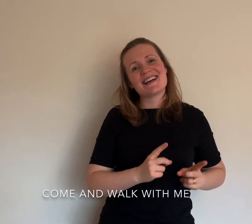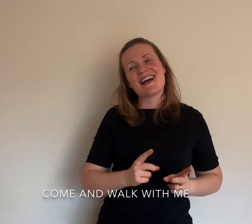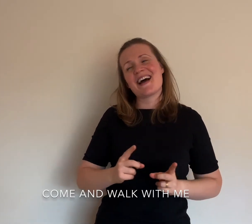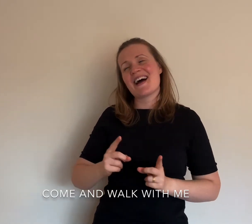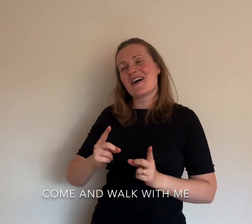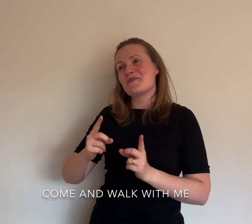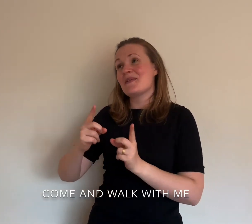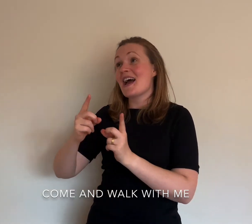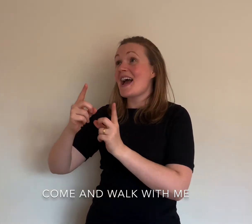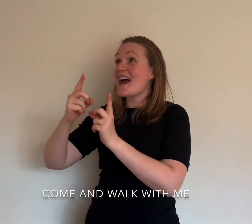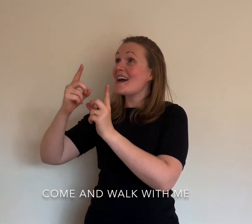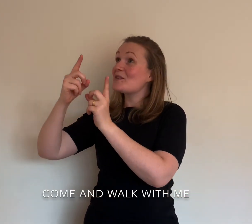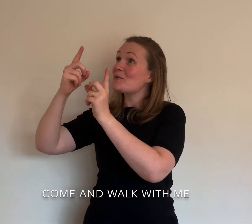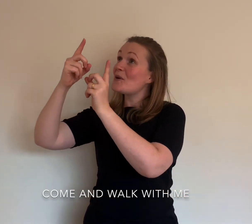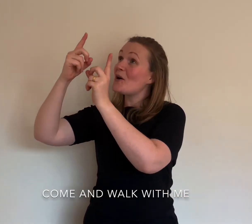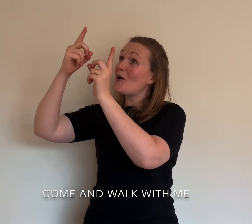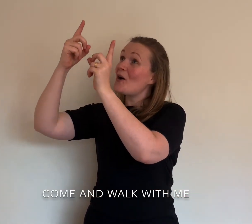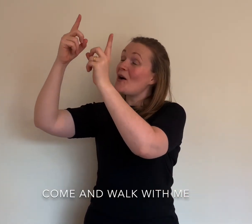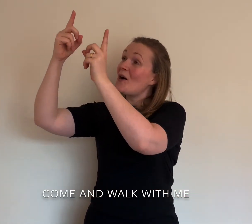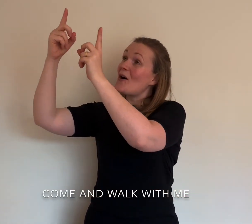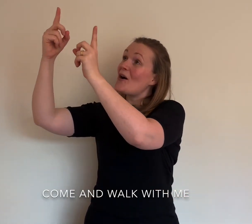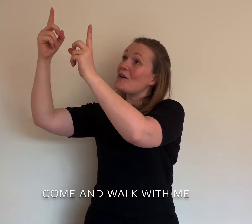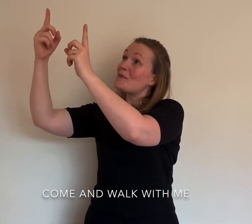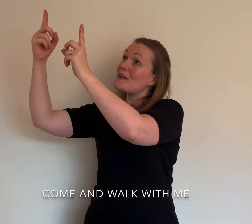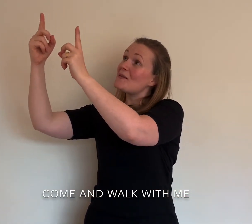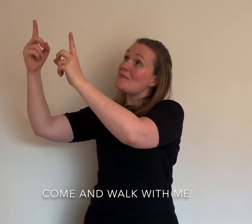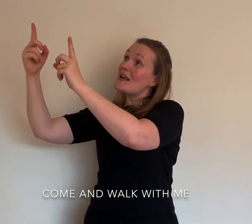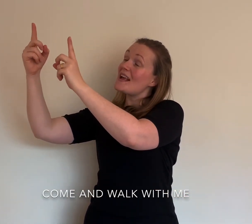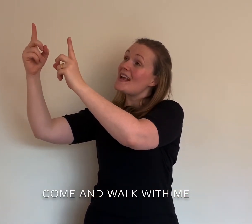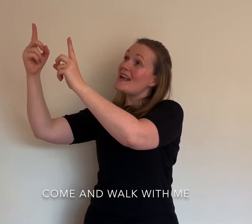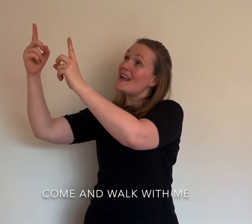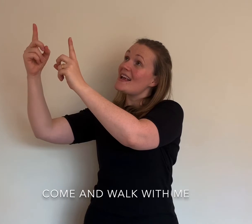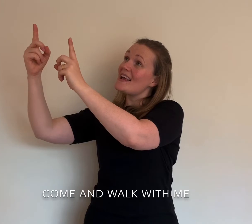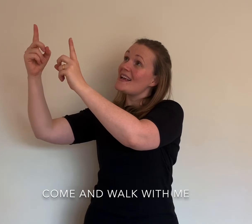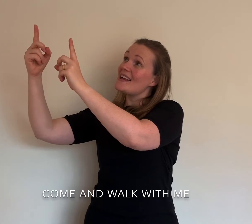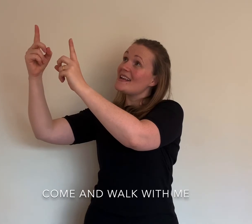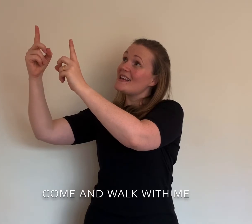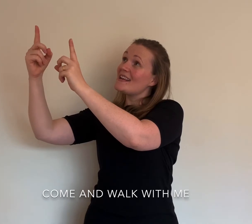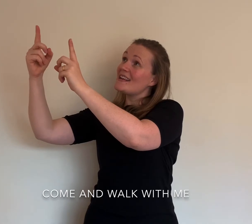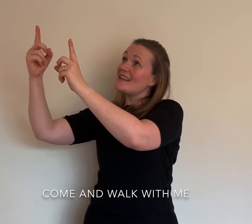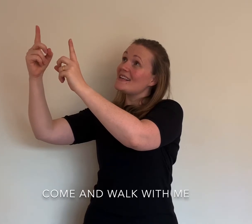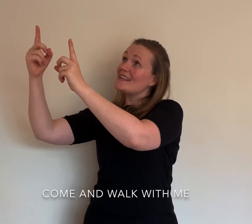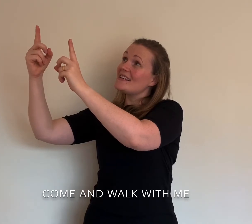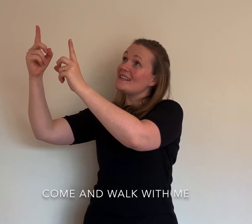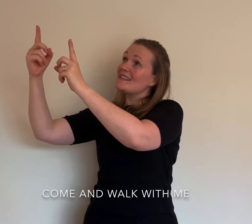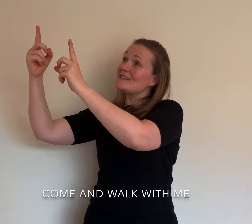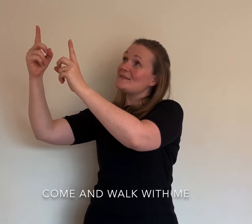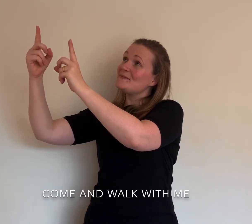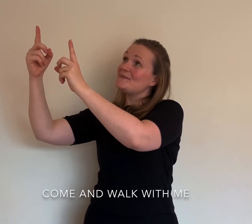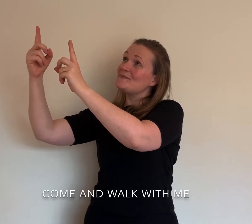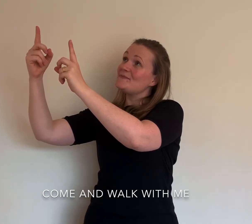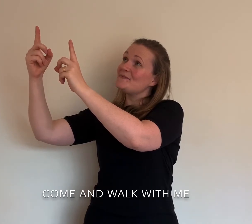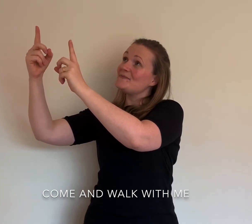come and walk with me. Do not afraid, take Do